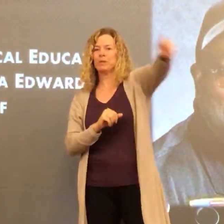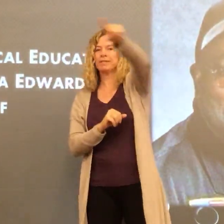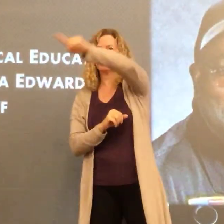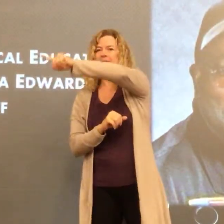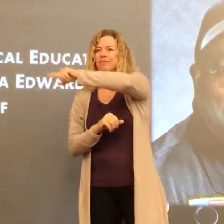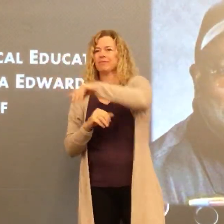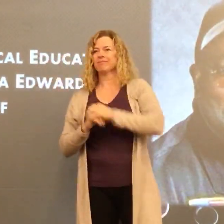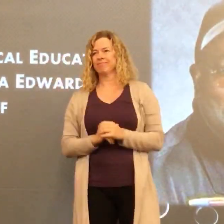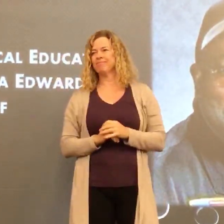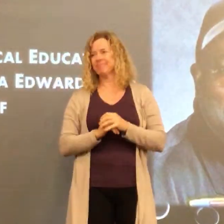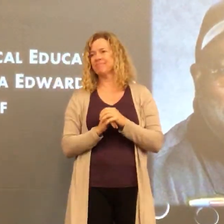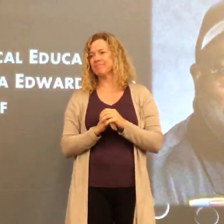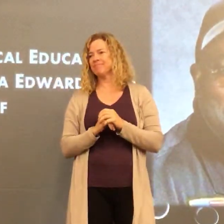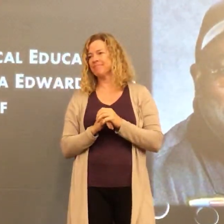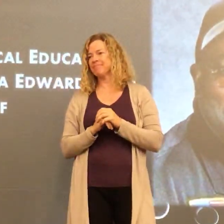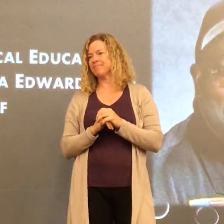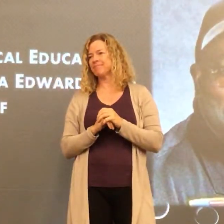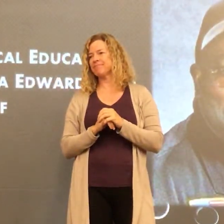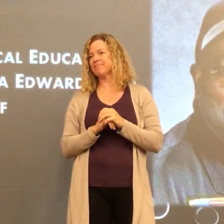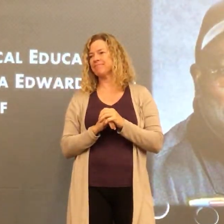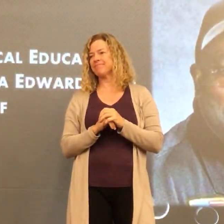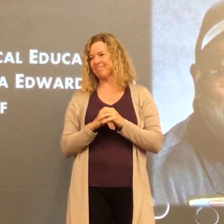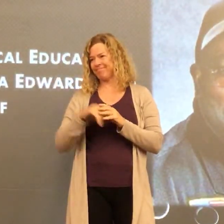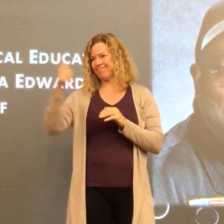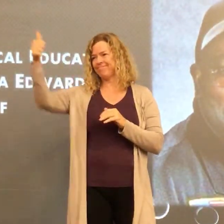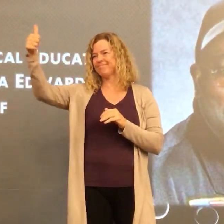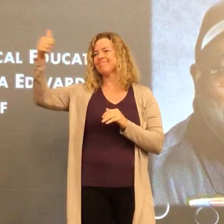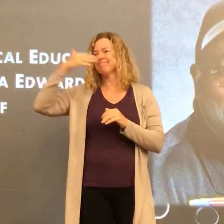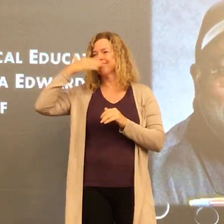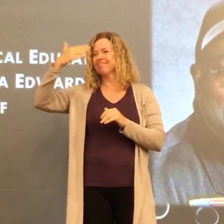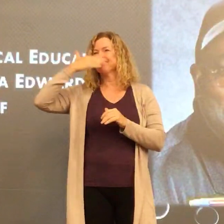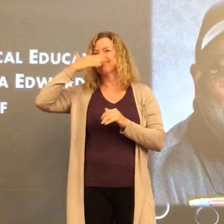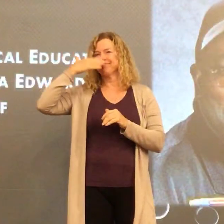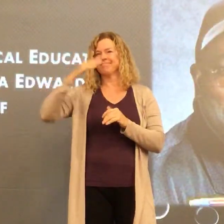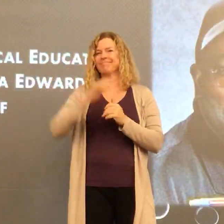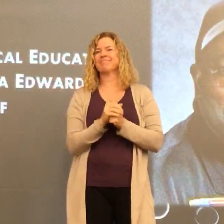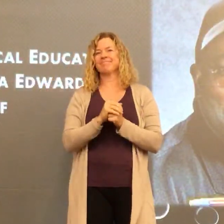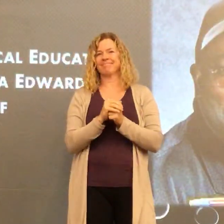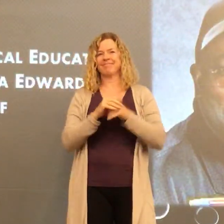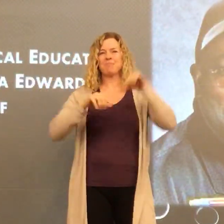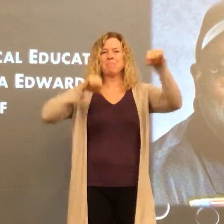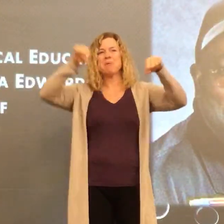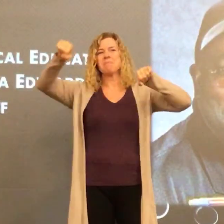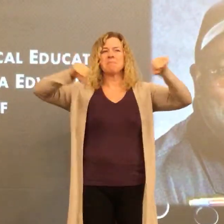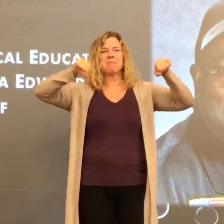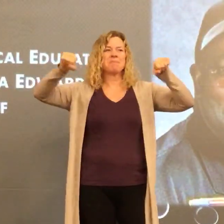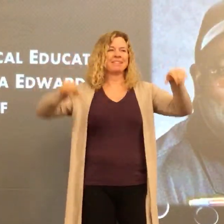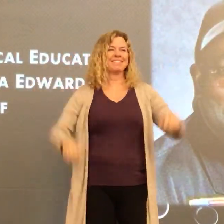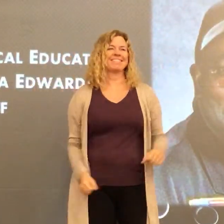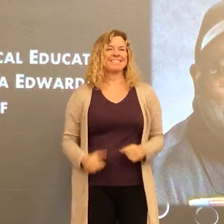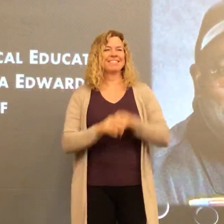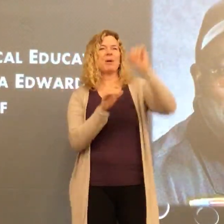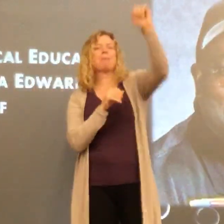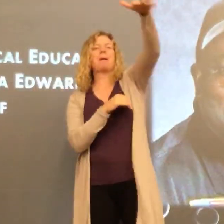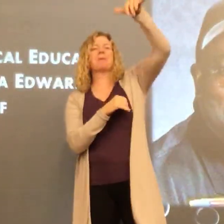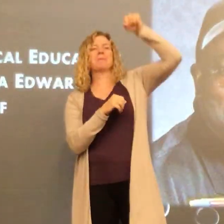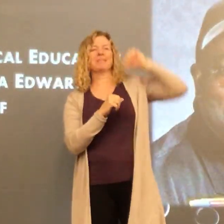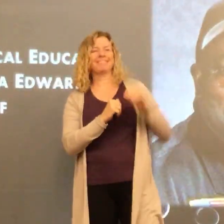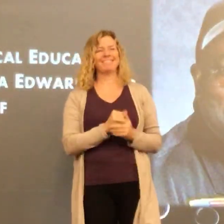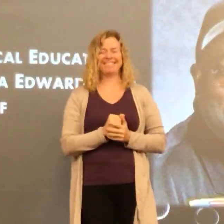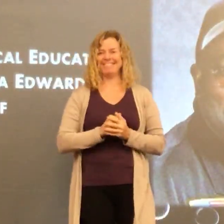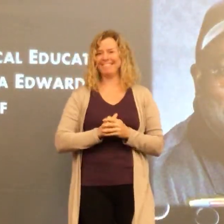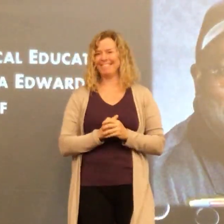That's how he bonded with many of you, with all of you. Awesome. Thank you. I love it.